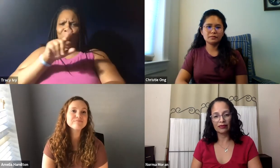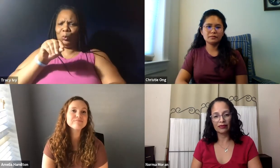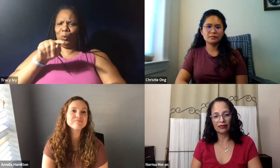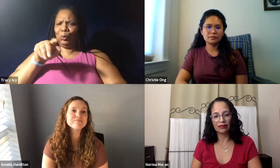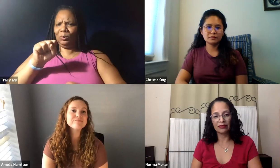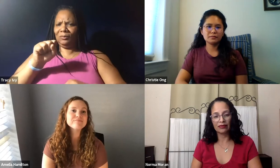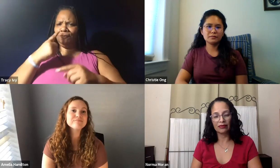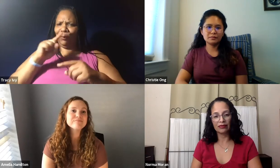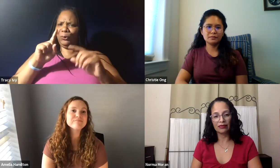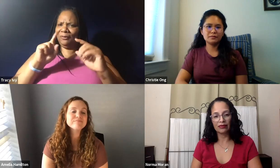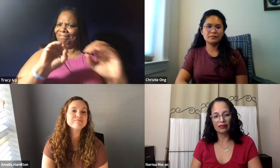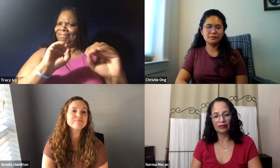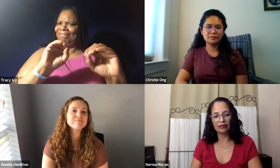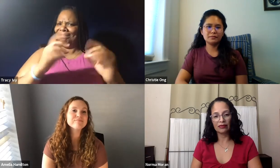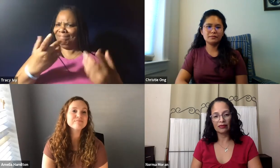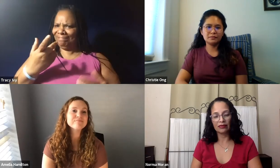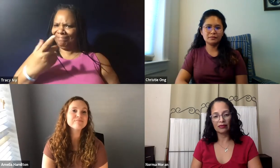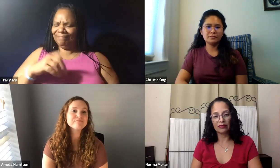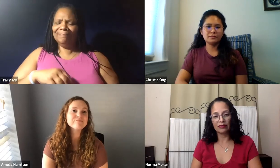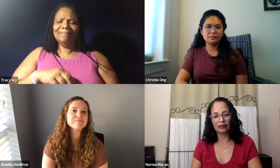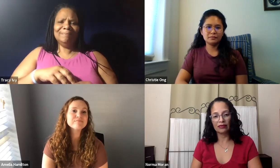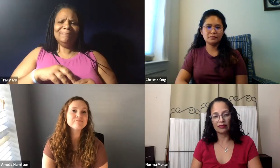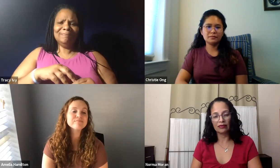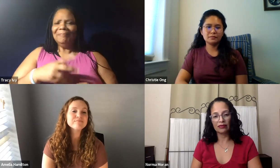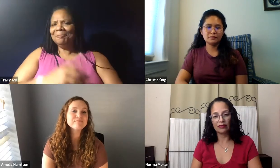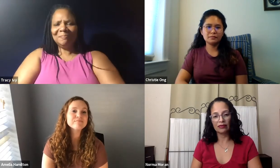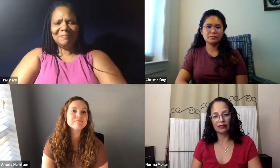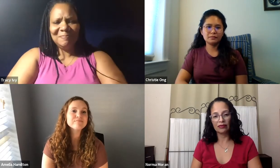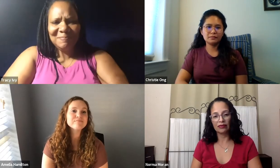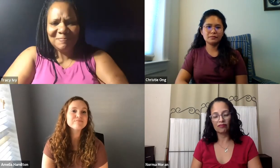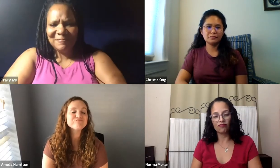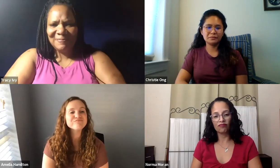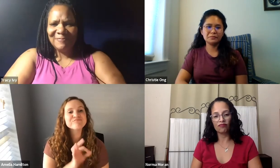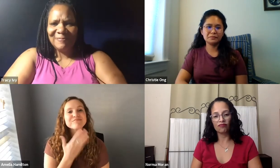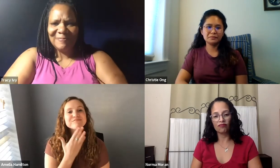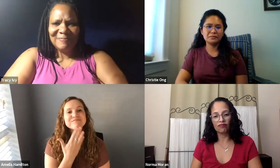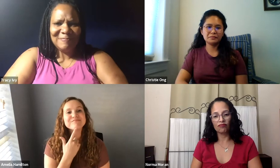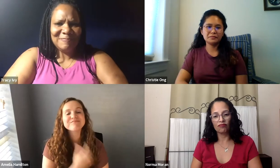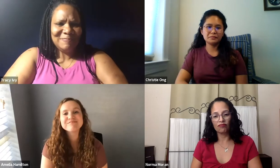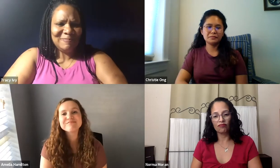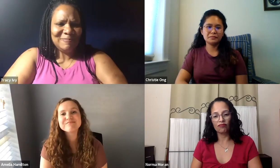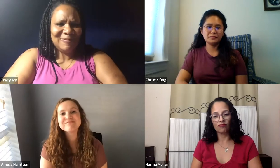And I think it's really powerful. Our stories are a very powerful tool that we could use to teach. So that's something that I've enjoyed.